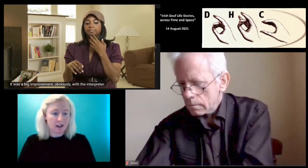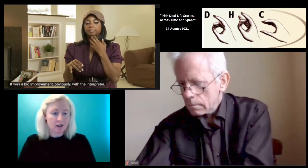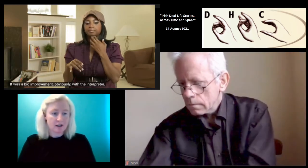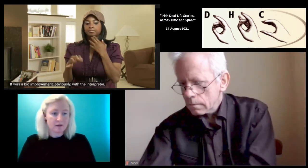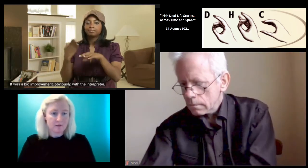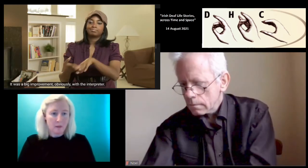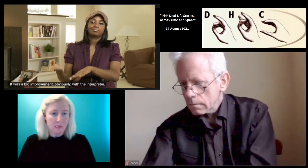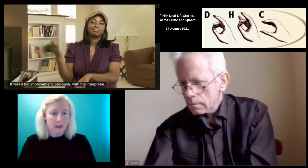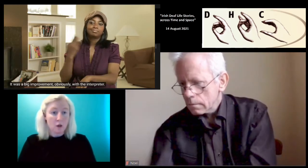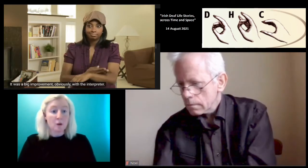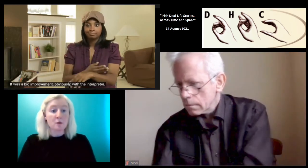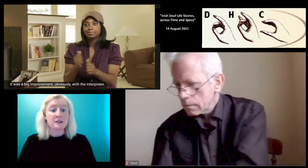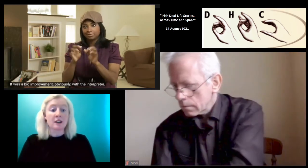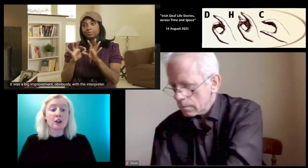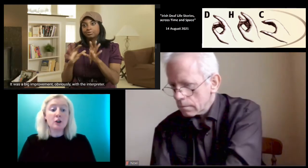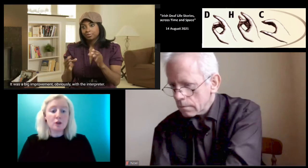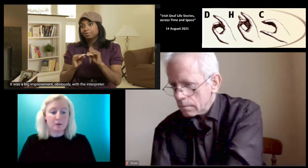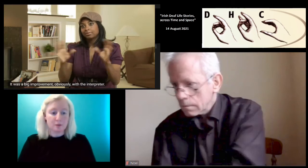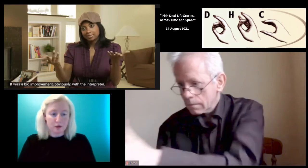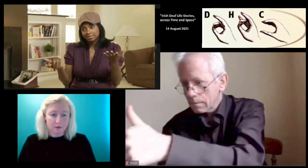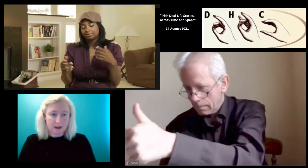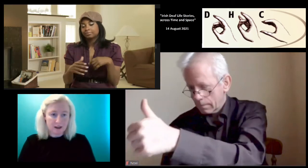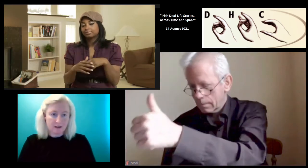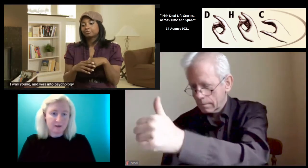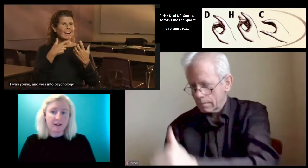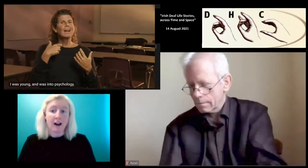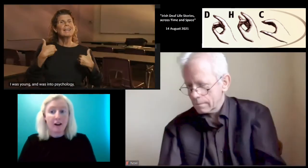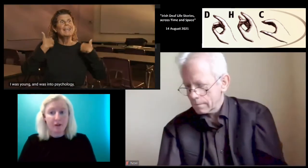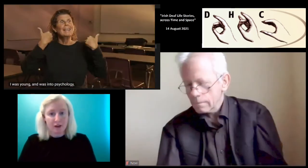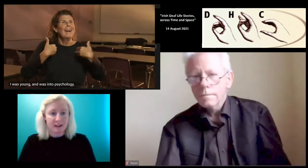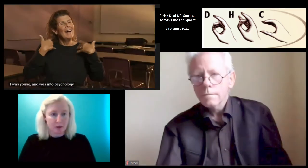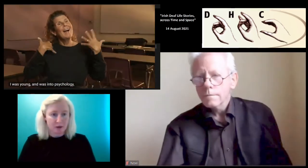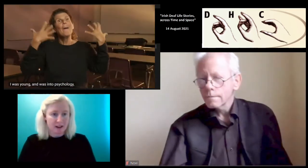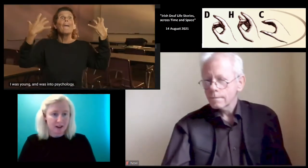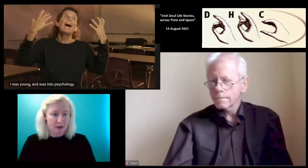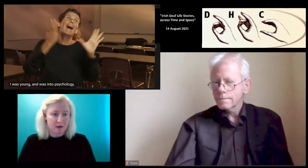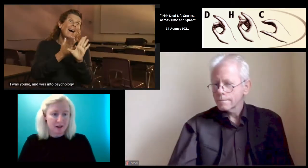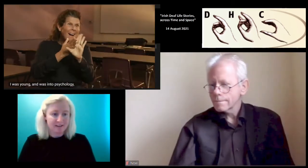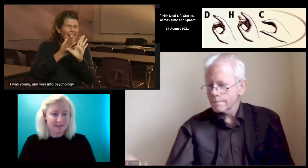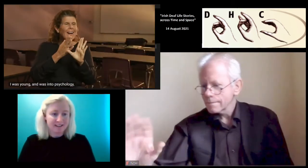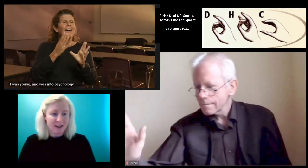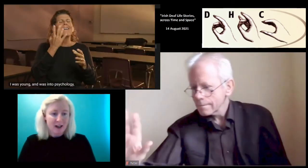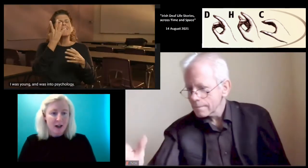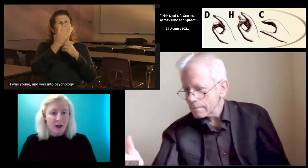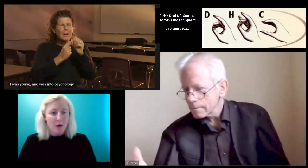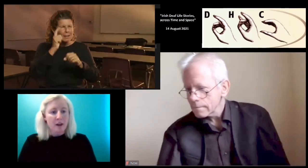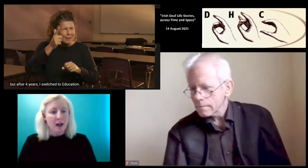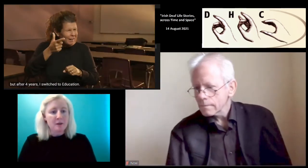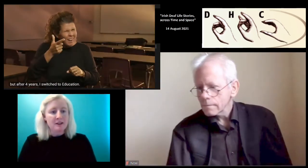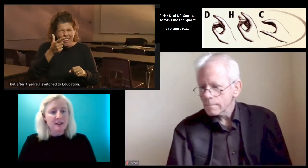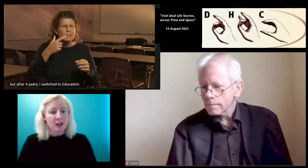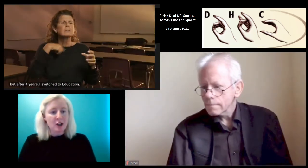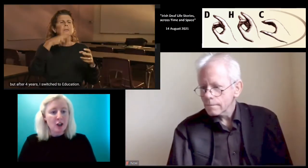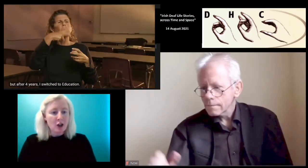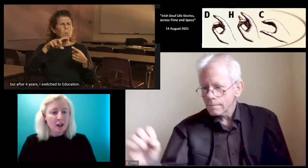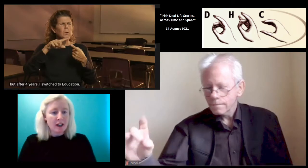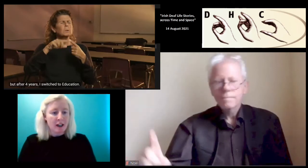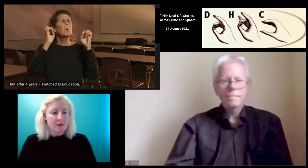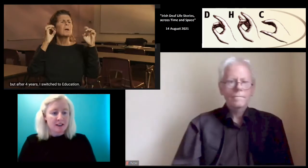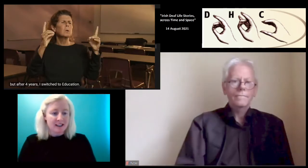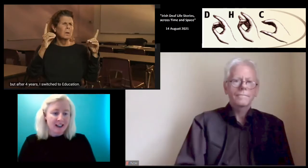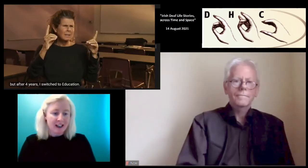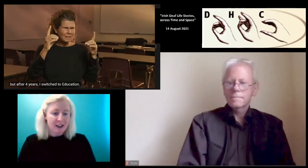that, I did not, which was a huge improvement, obviously, with the interpreter. When I was